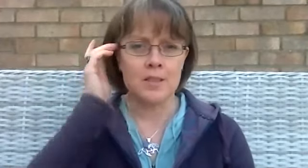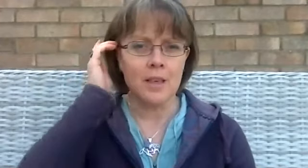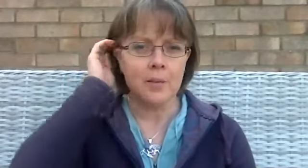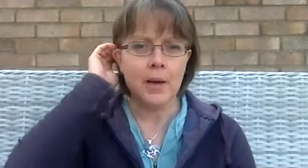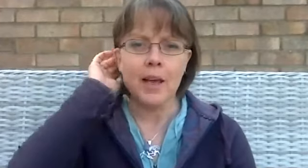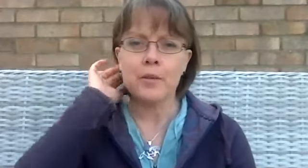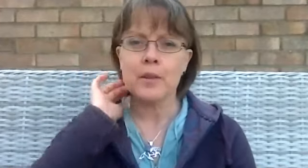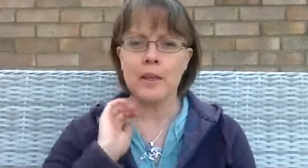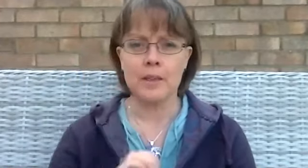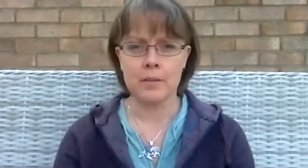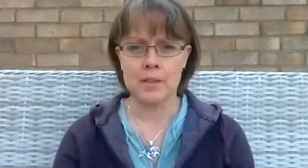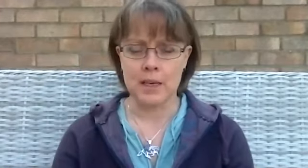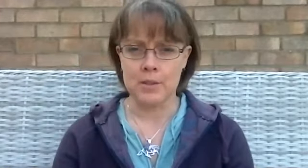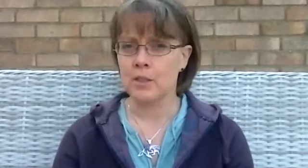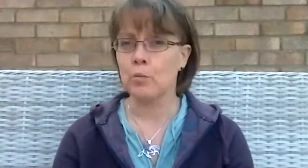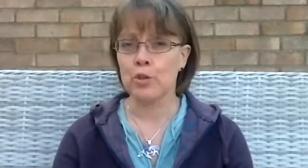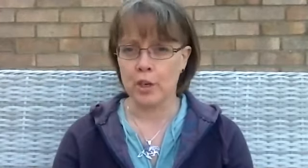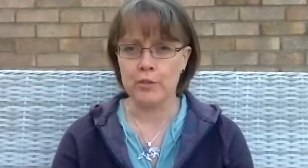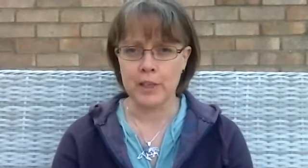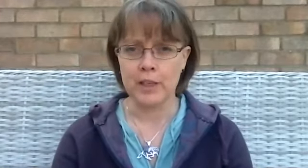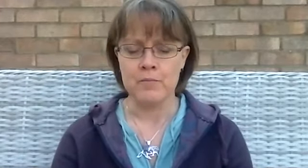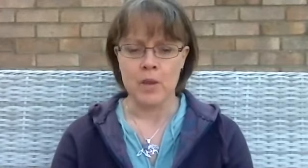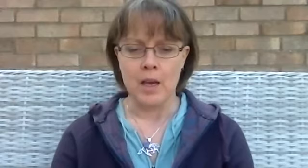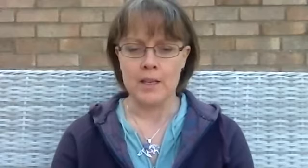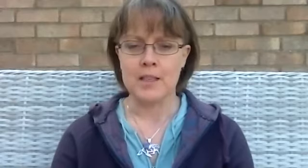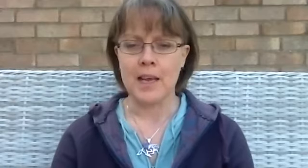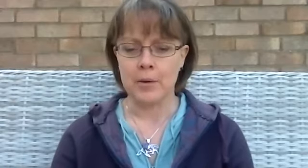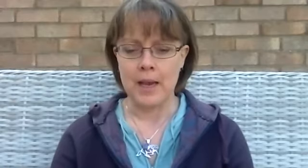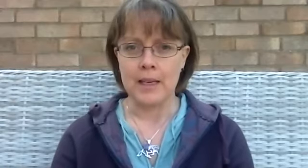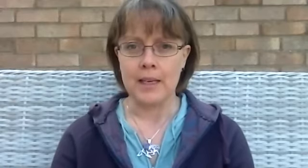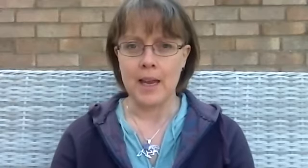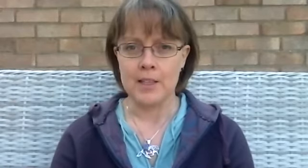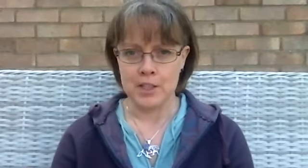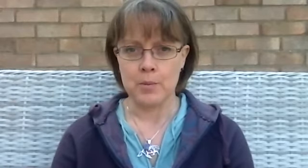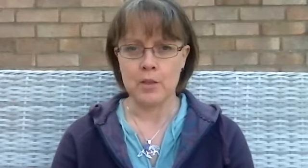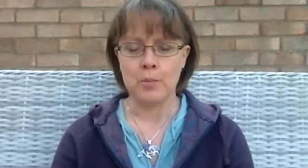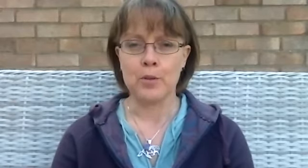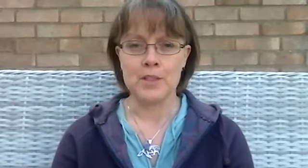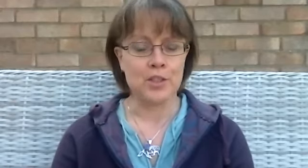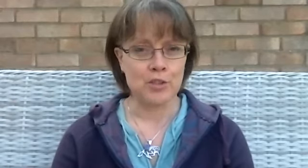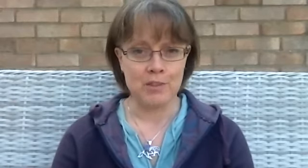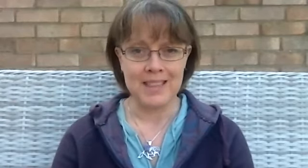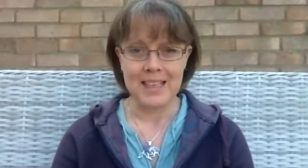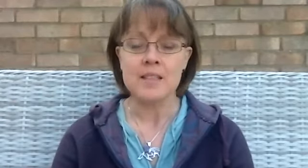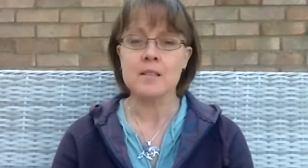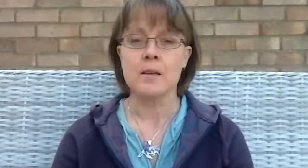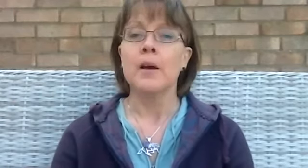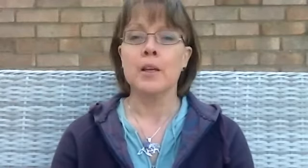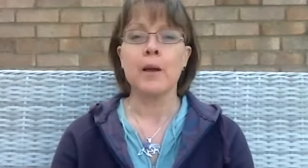allow the sounding to wash over you and allow any energies within your body just to release. You may